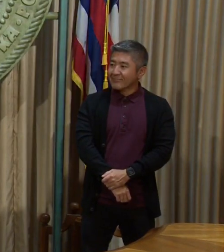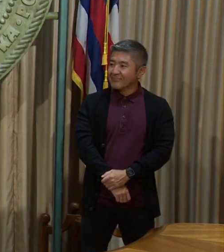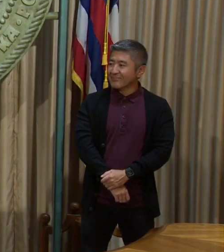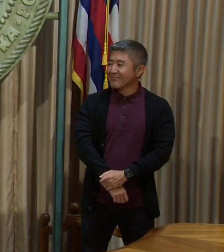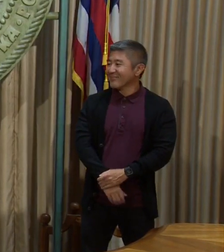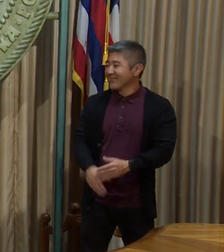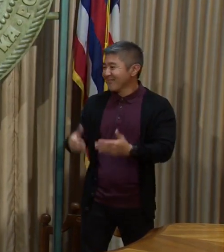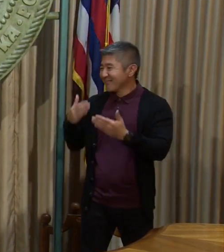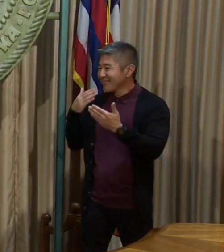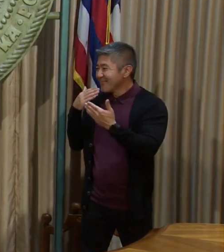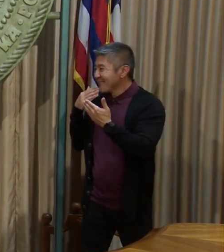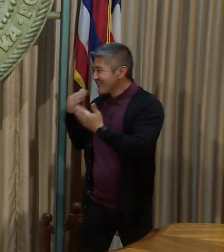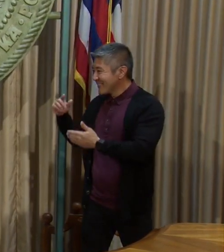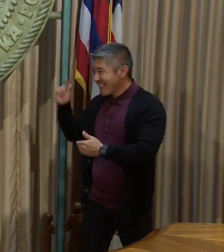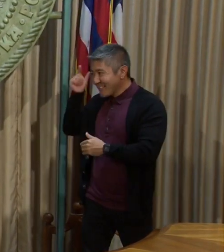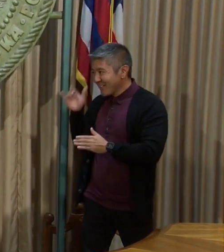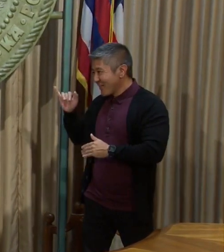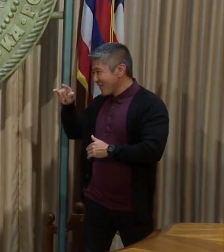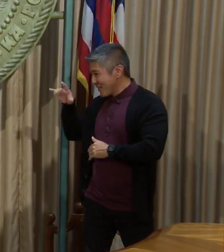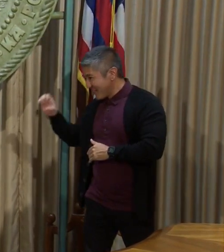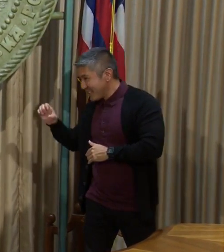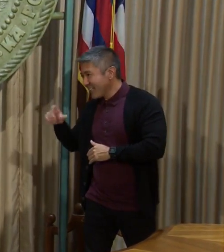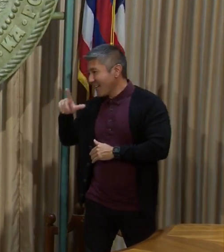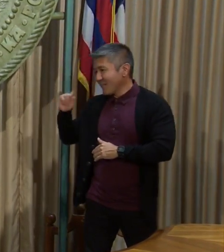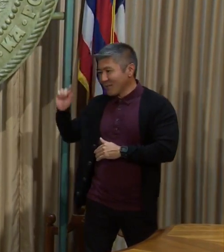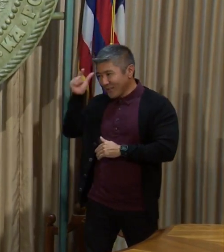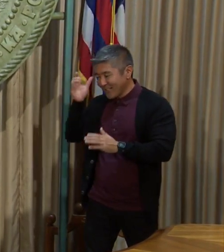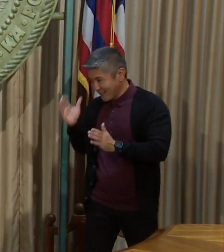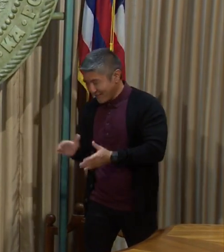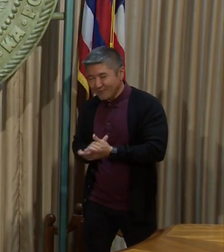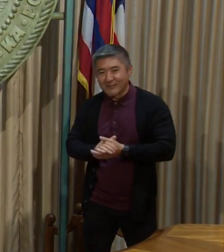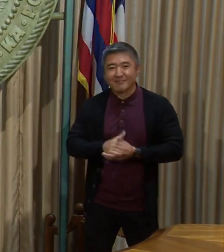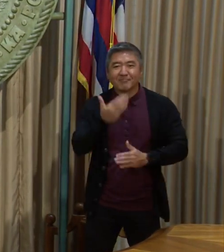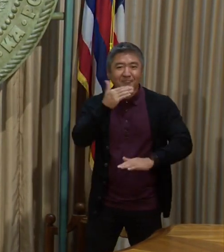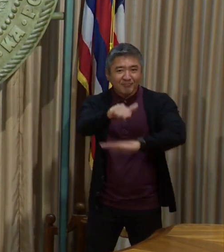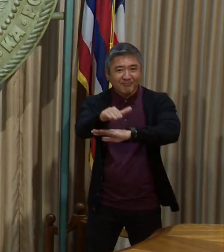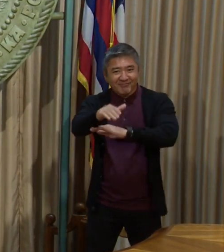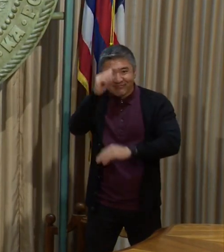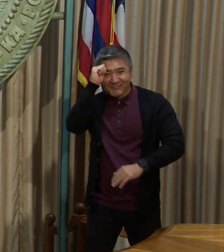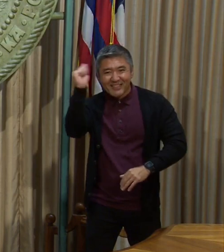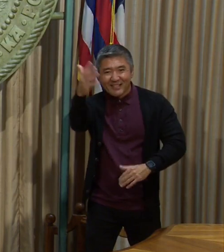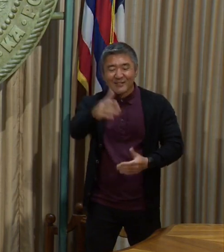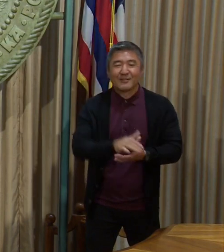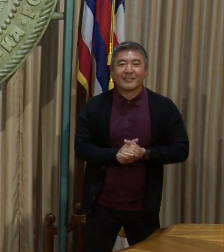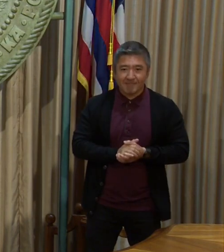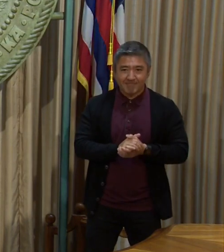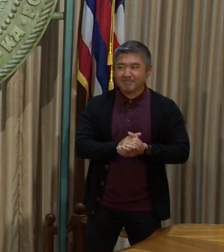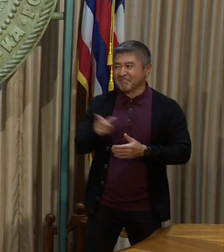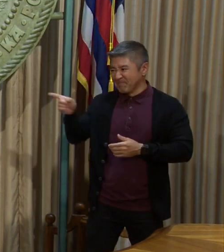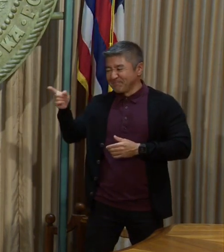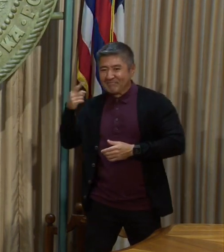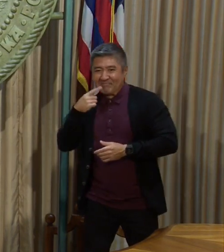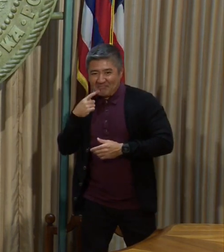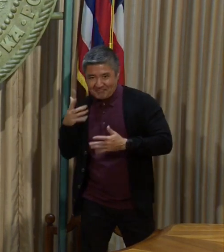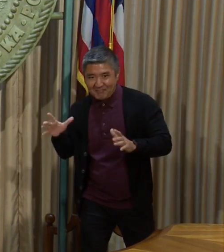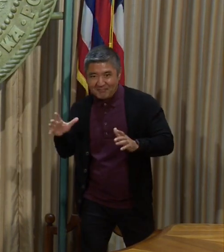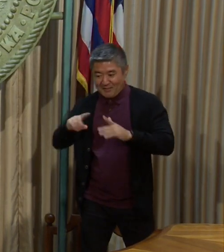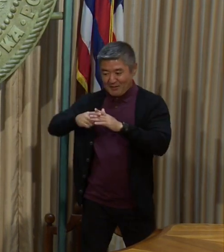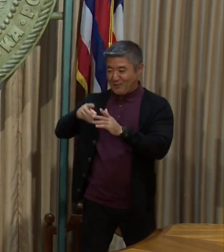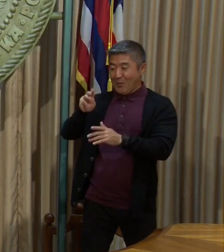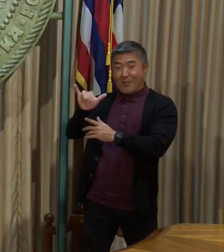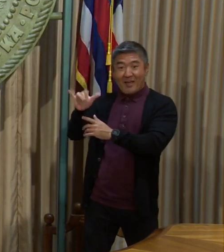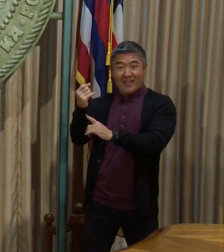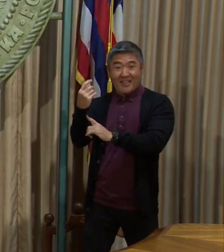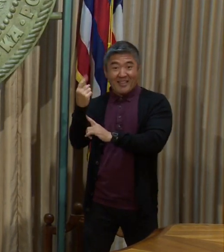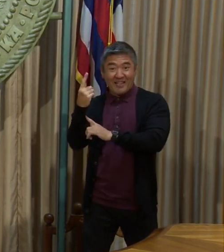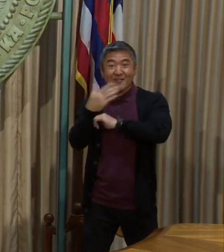Thank you, Governor Ige, Lieutenant Governor Green. Good afternoon and aloha. As mentioned, beginning May 11th, the